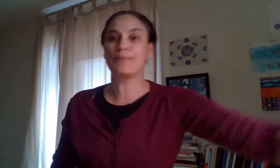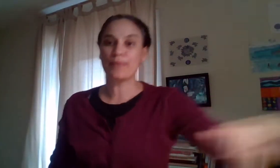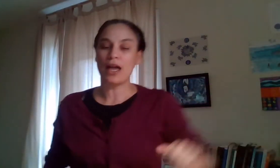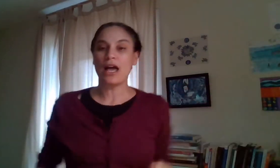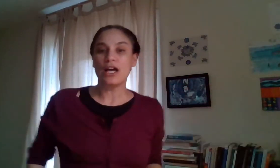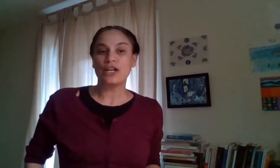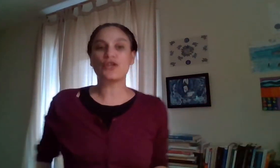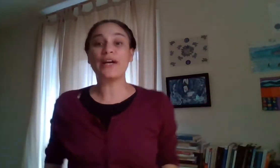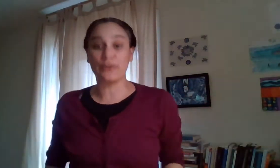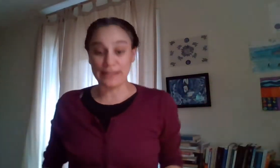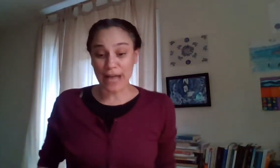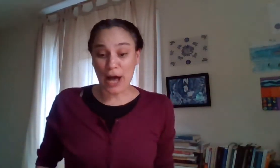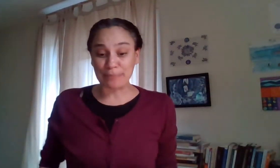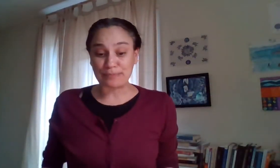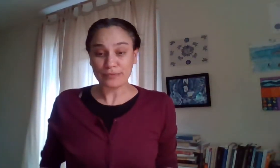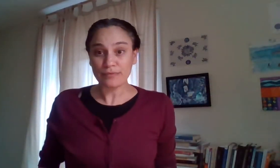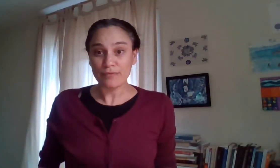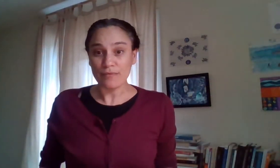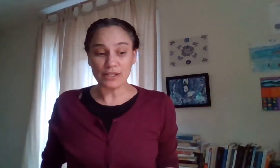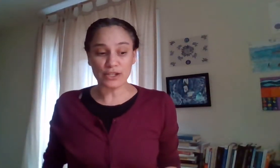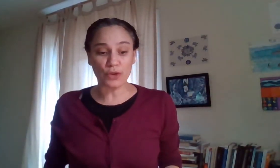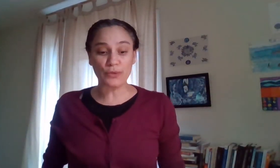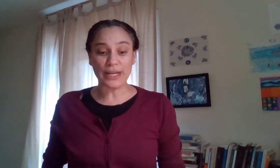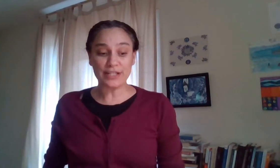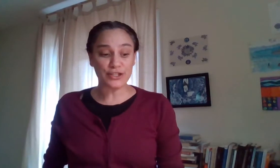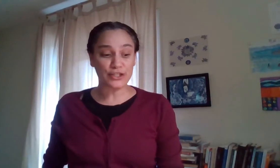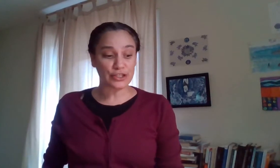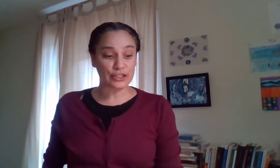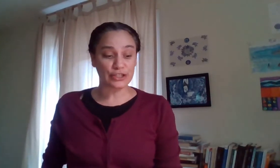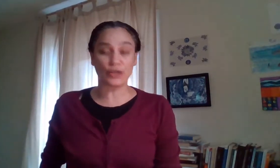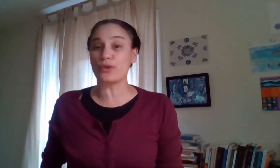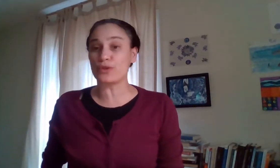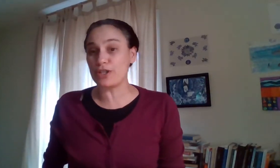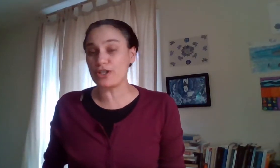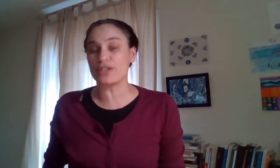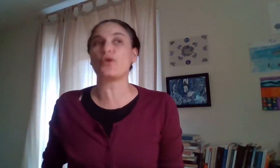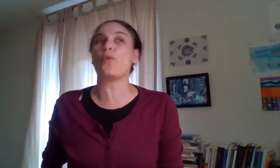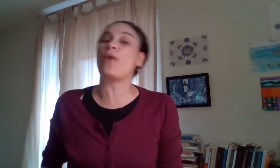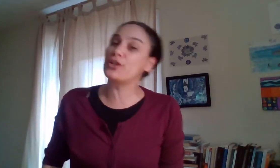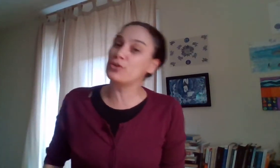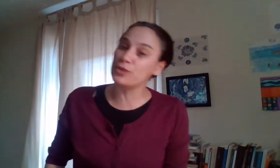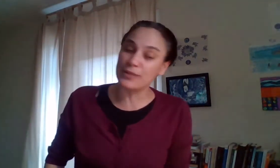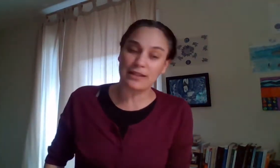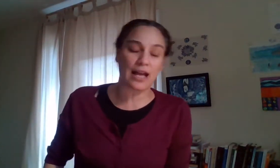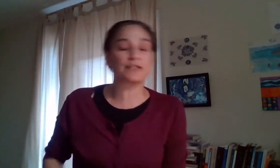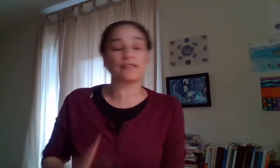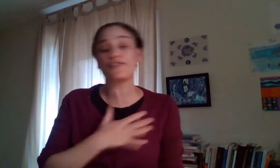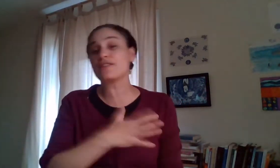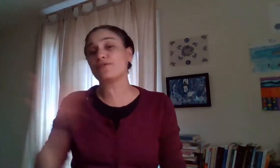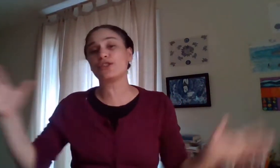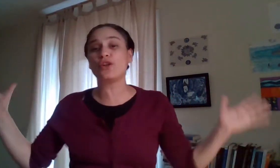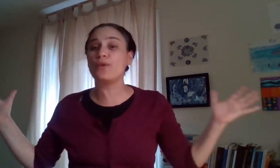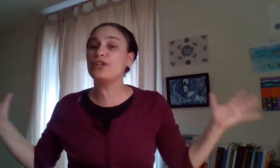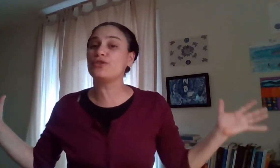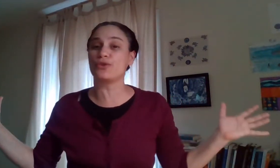so anyways um so to answer your you know those questions you know why do we relapse first of all you know when you do